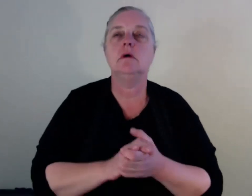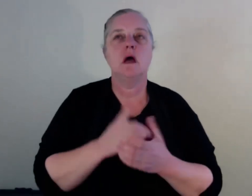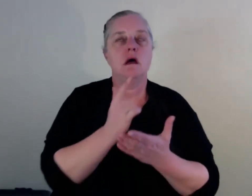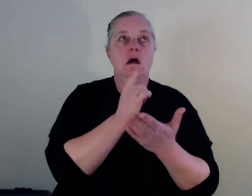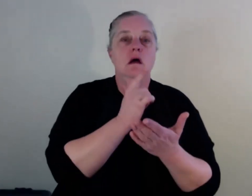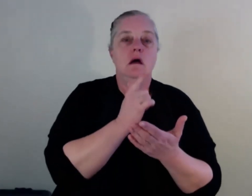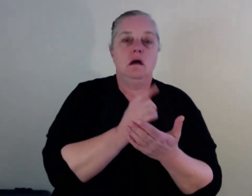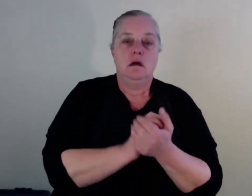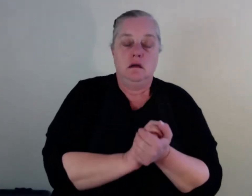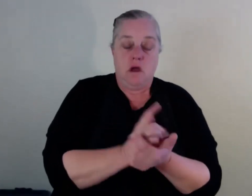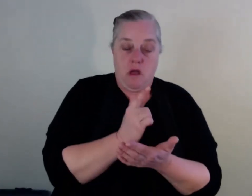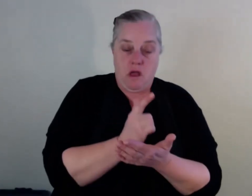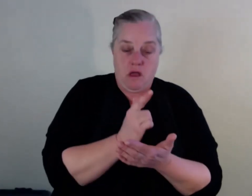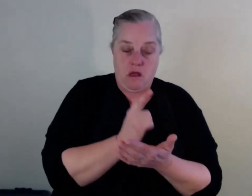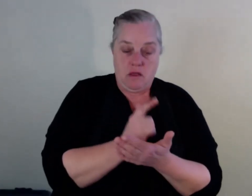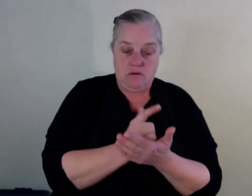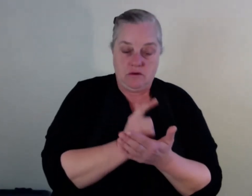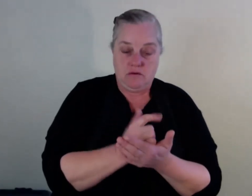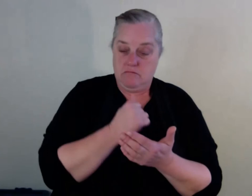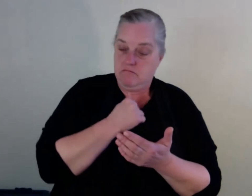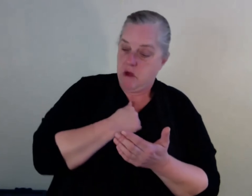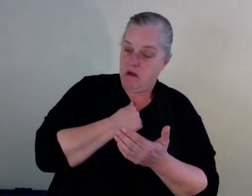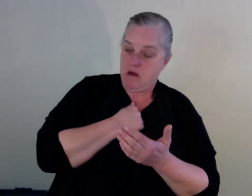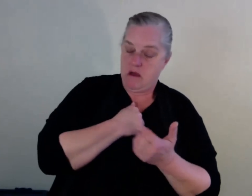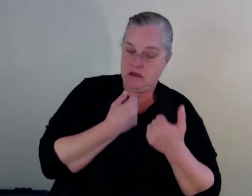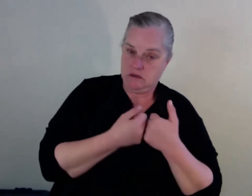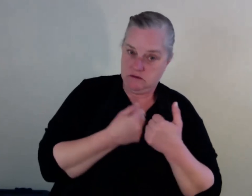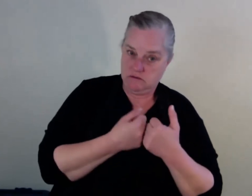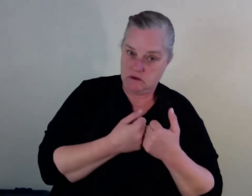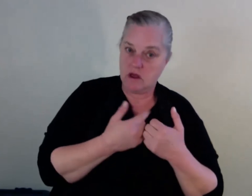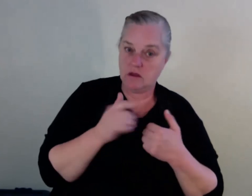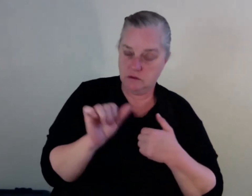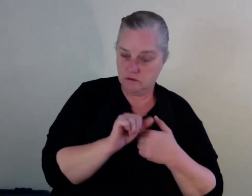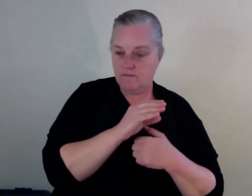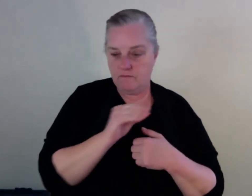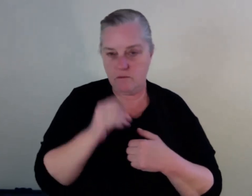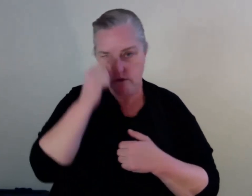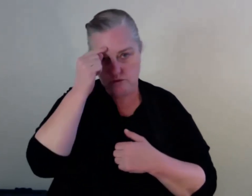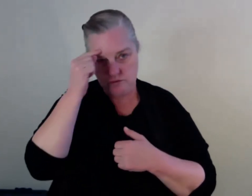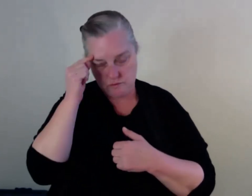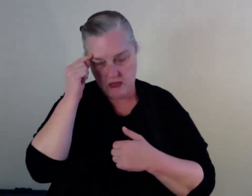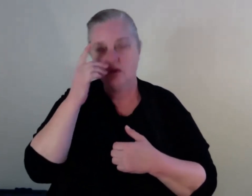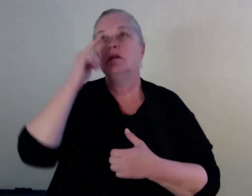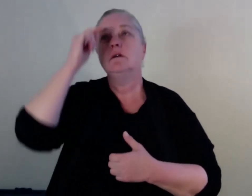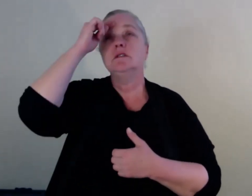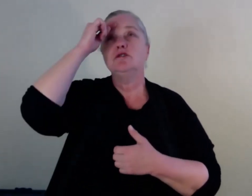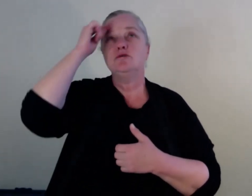And a lot of my misuse came from medicating that situation and medicating the pain from that and not really knowing how to self-support myself through